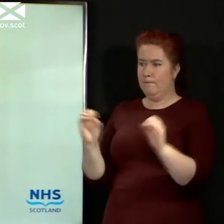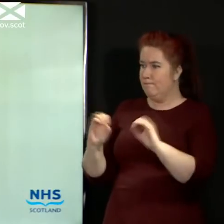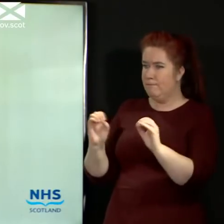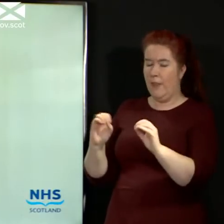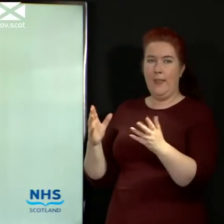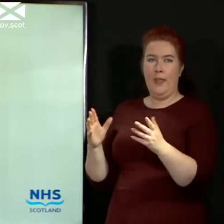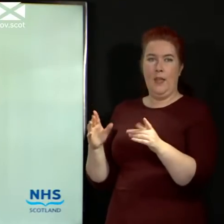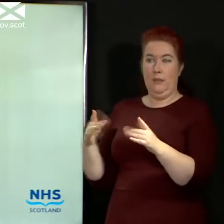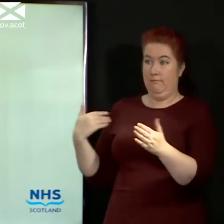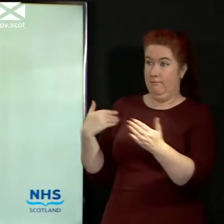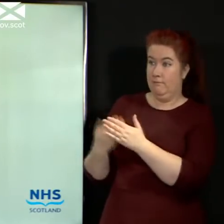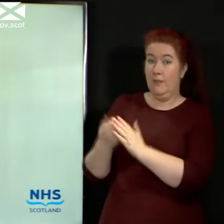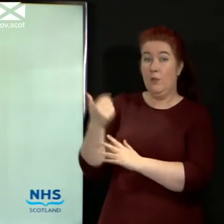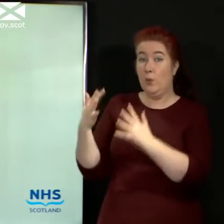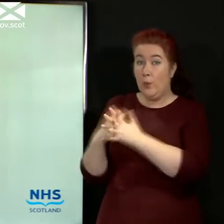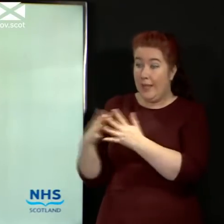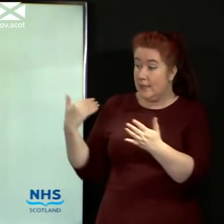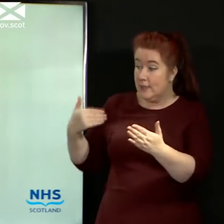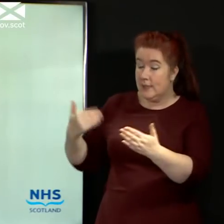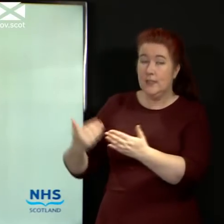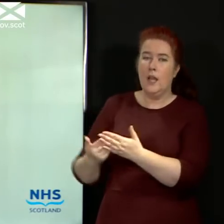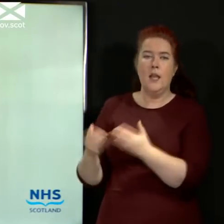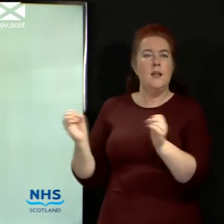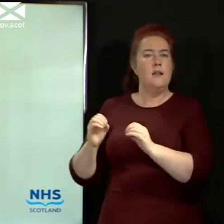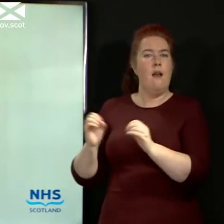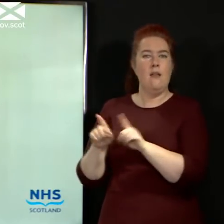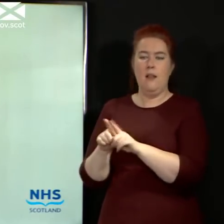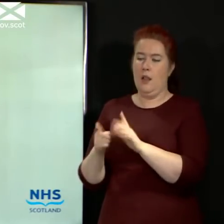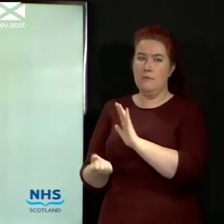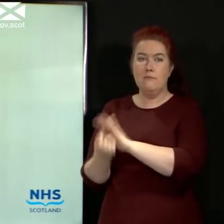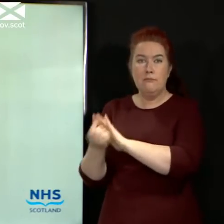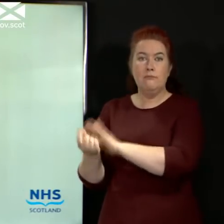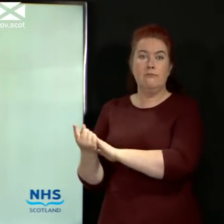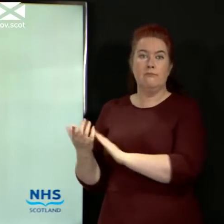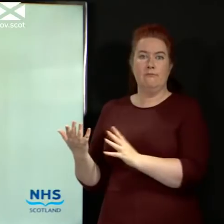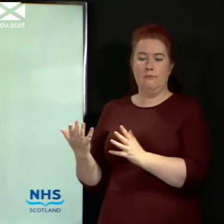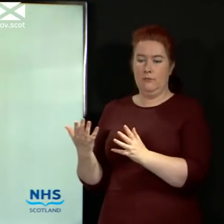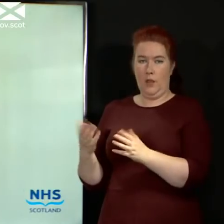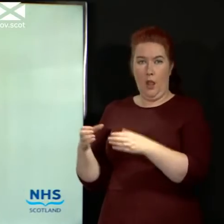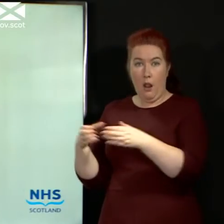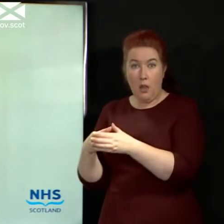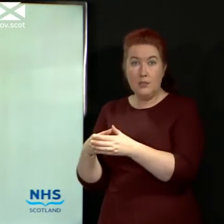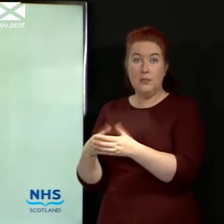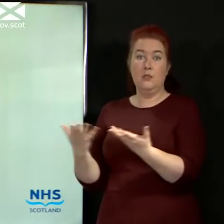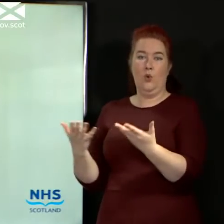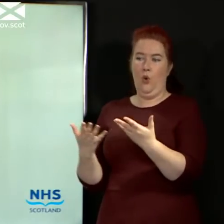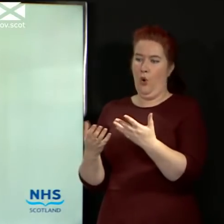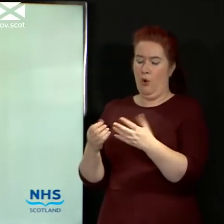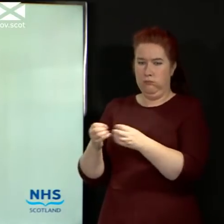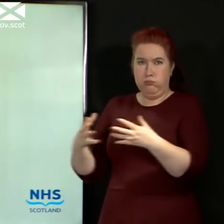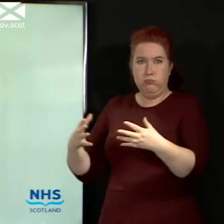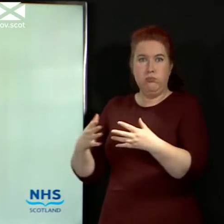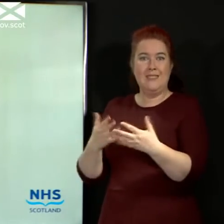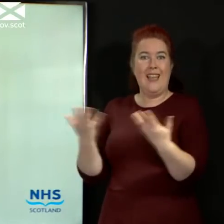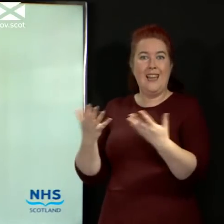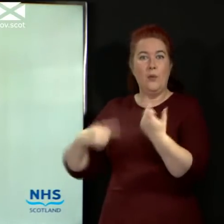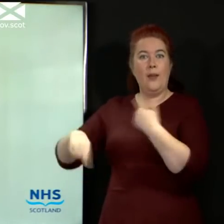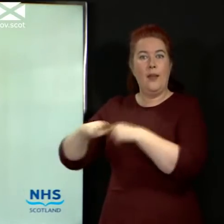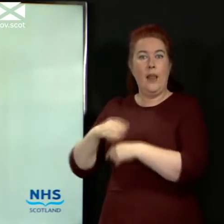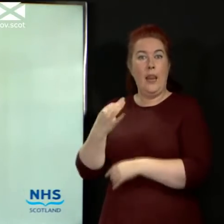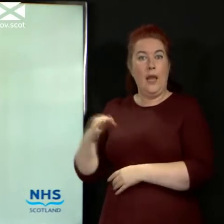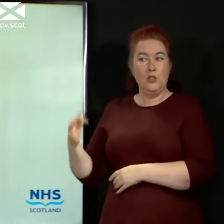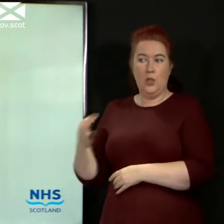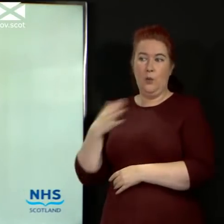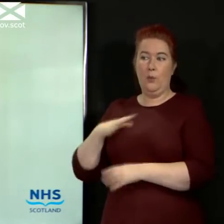last weeks of any kind of emerging infections, clusters elsewhere in Lanarkshire, rising numbers that